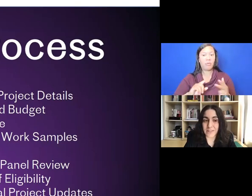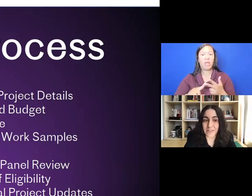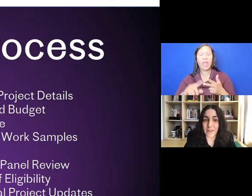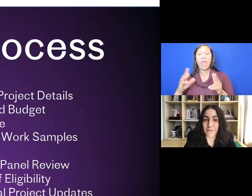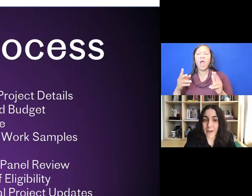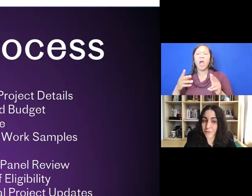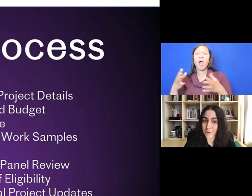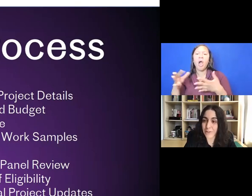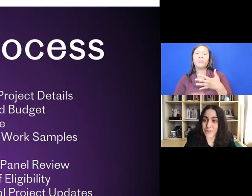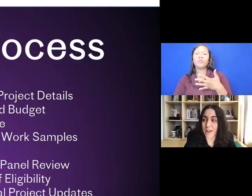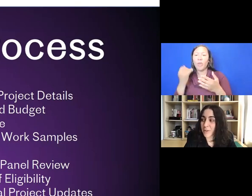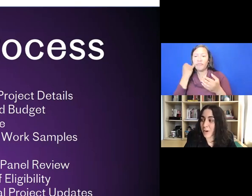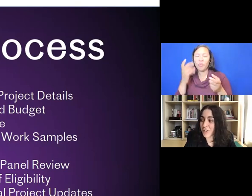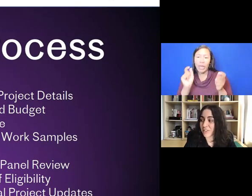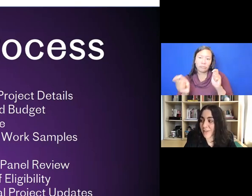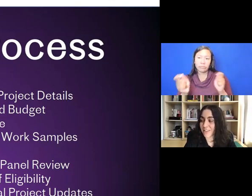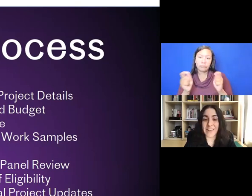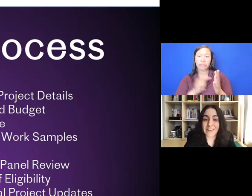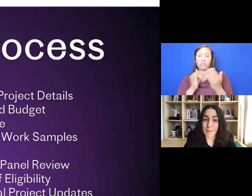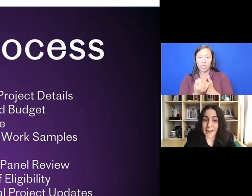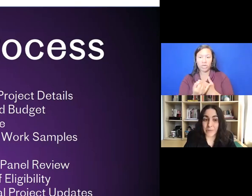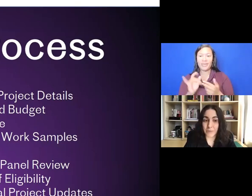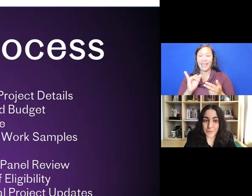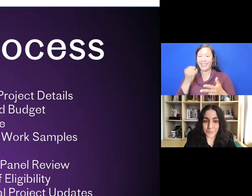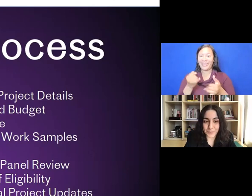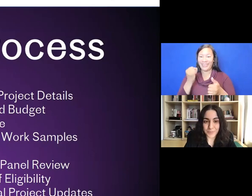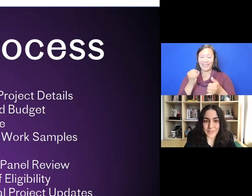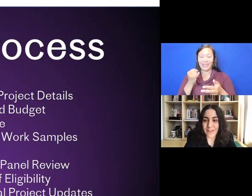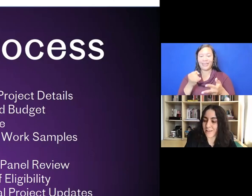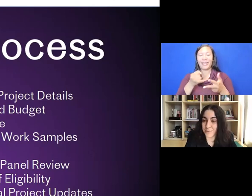This is the final round as projects advance to panel review.